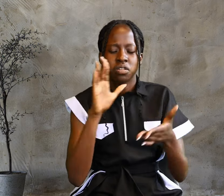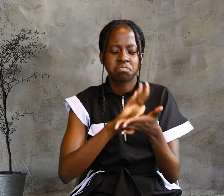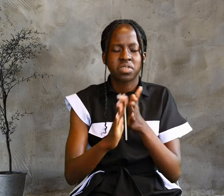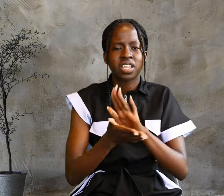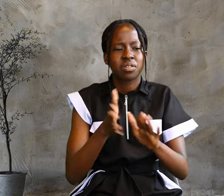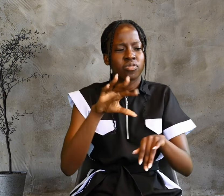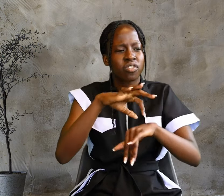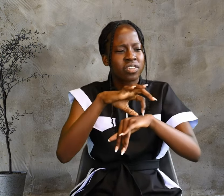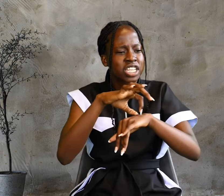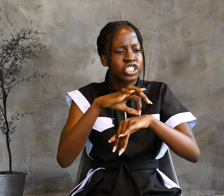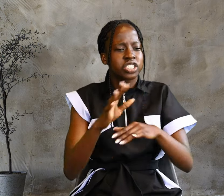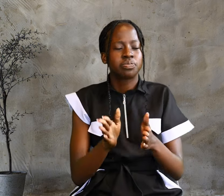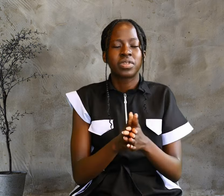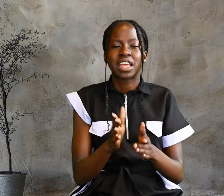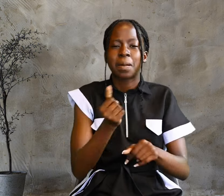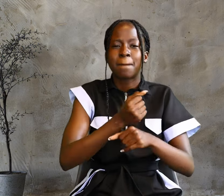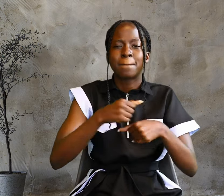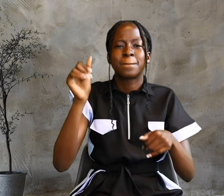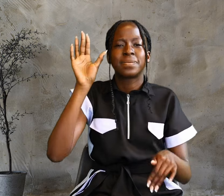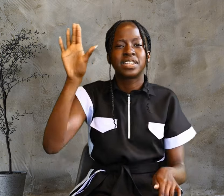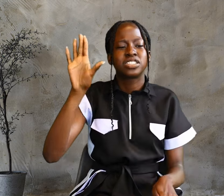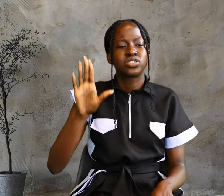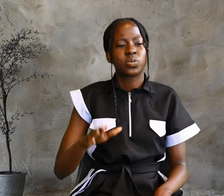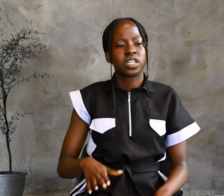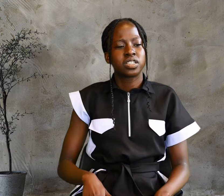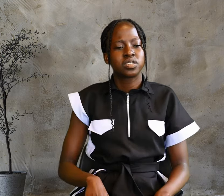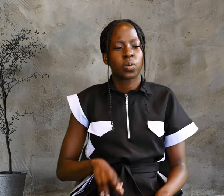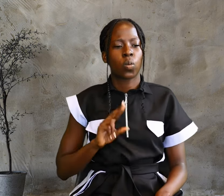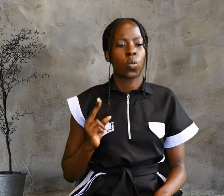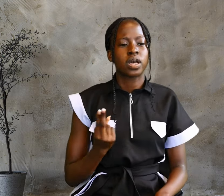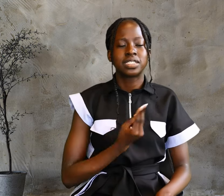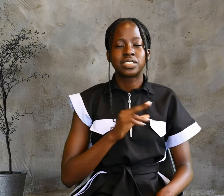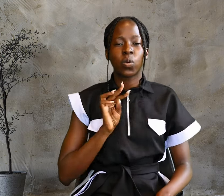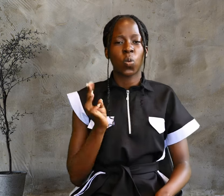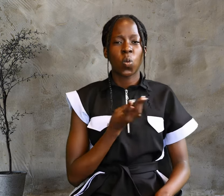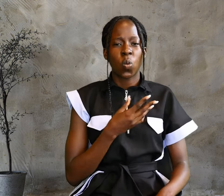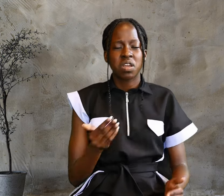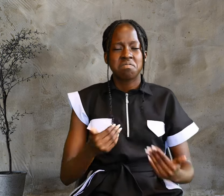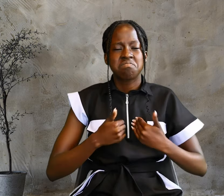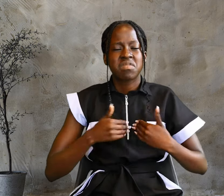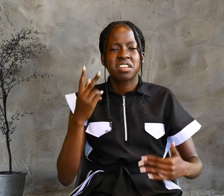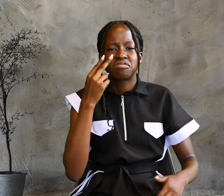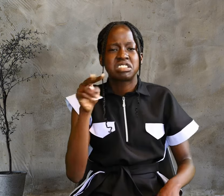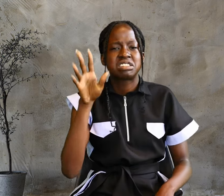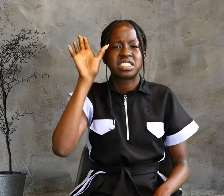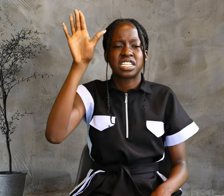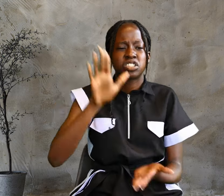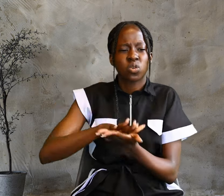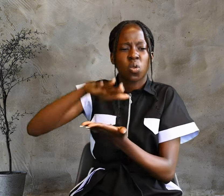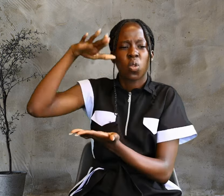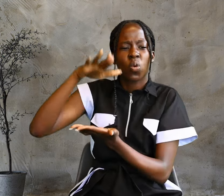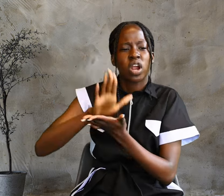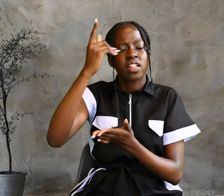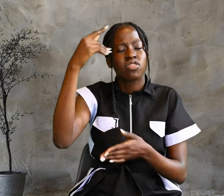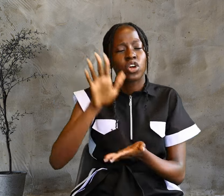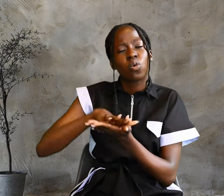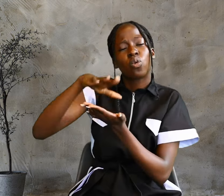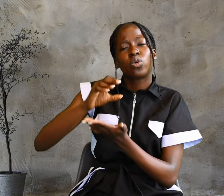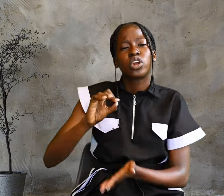and made His dwelling among us. We have seen His glory, the glory of the one